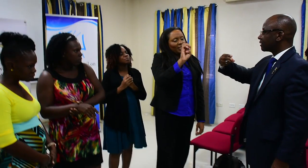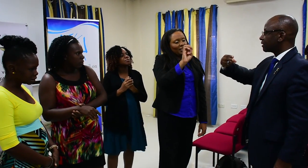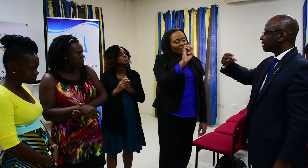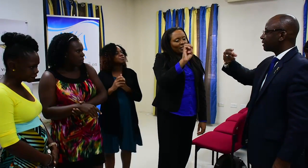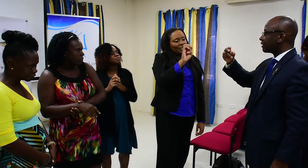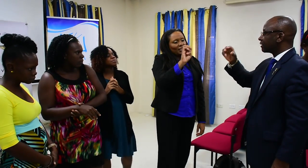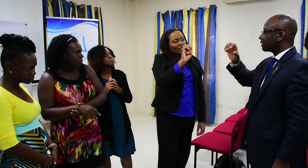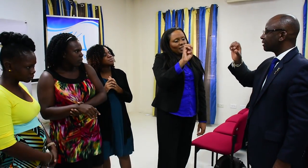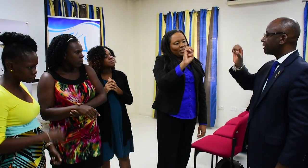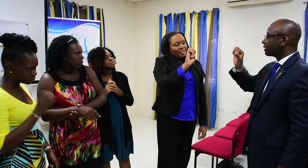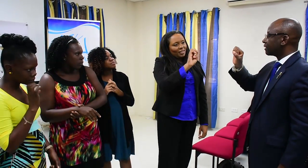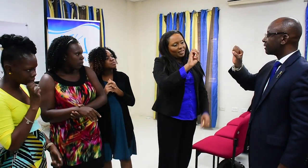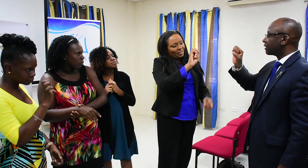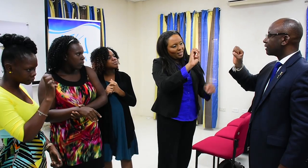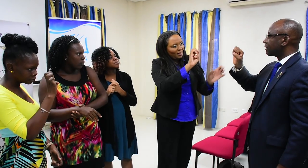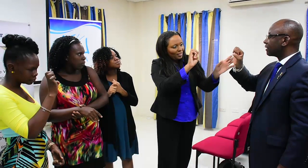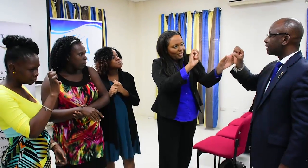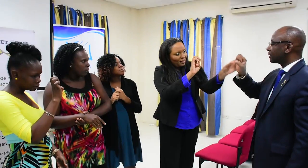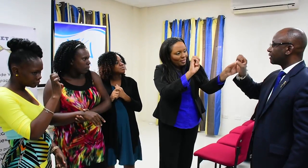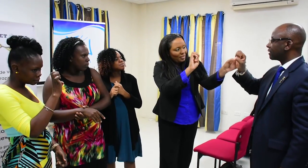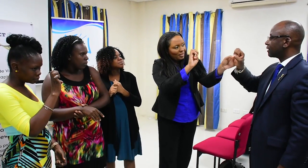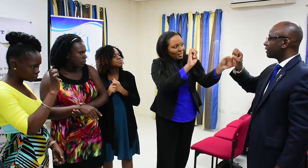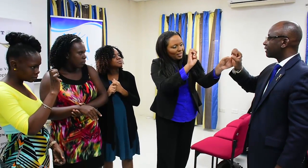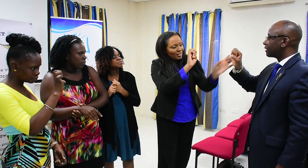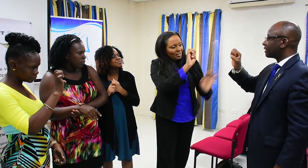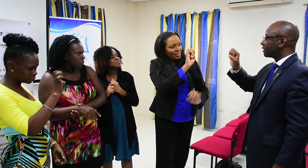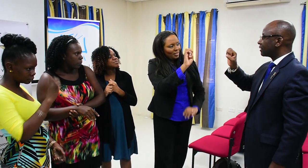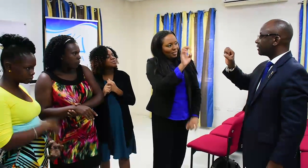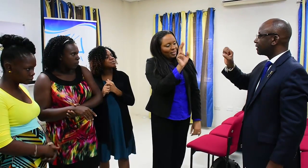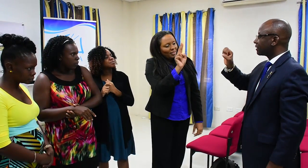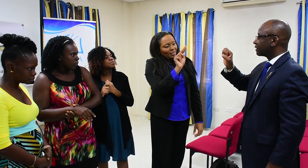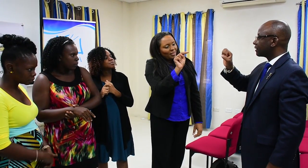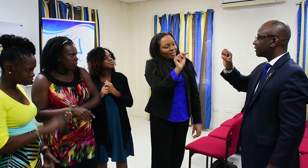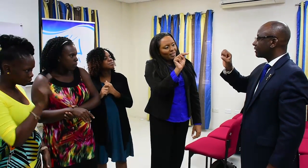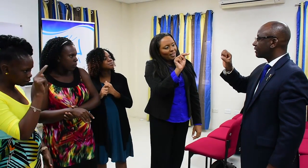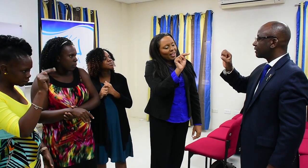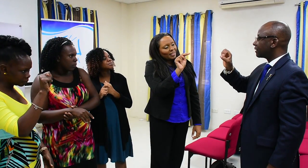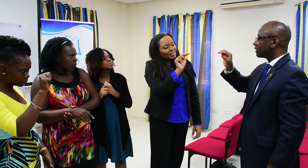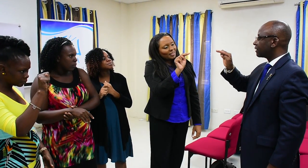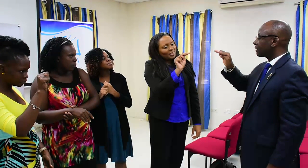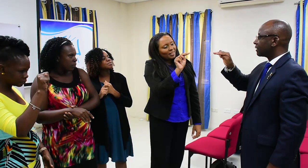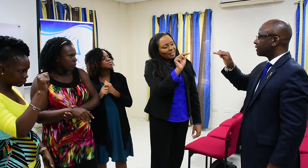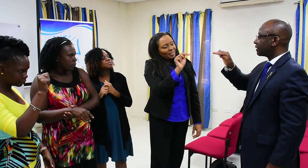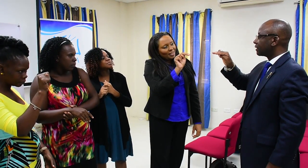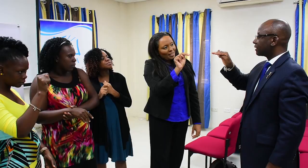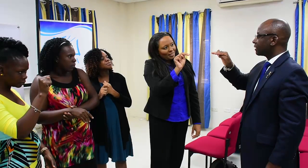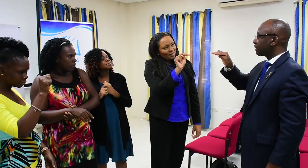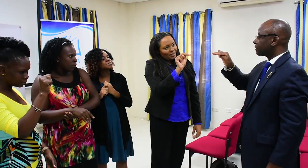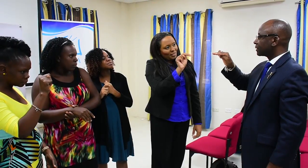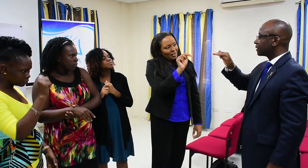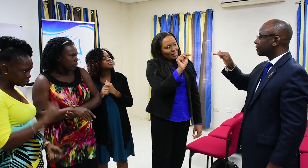Meanwhile, Minister of Culture Stephen Lashley said it was one of the many steps to removing the barriers between the deaf and the hearing communities,